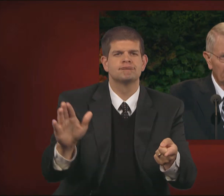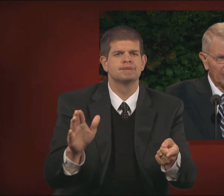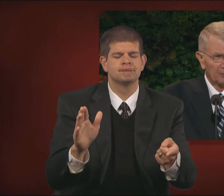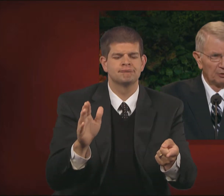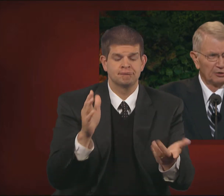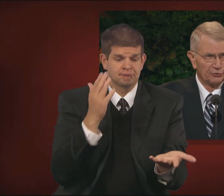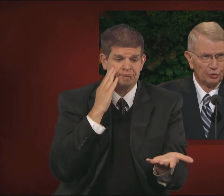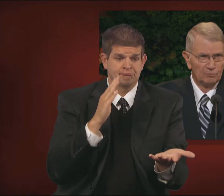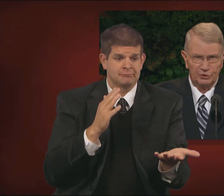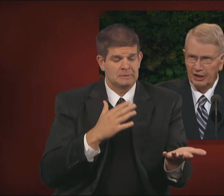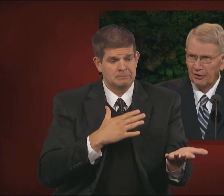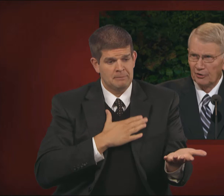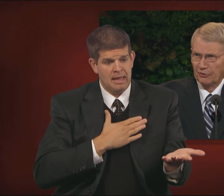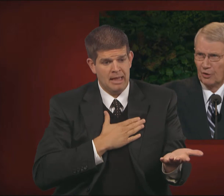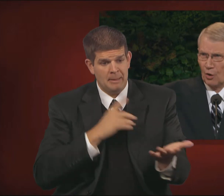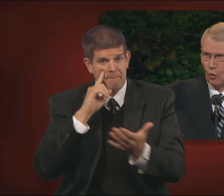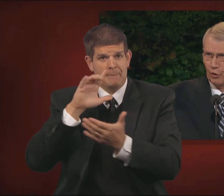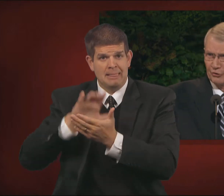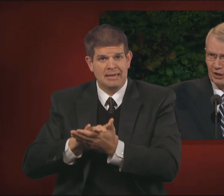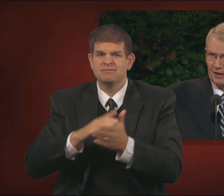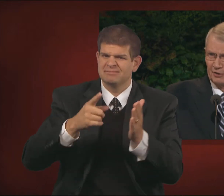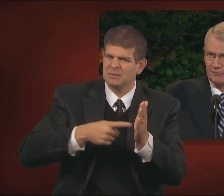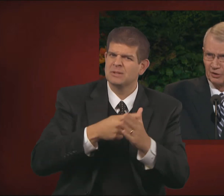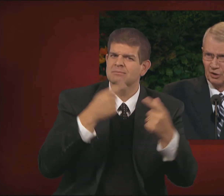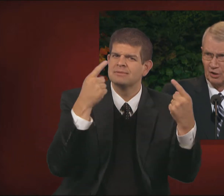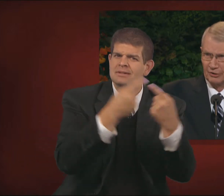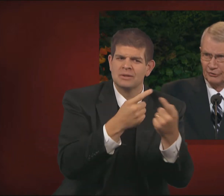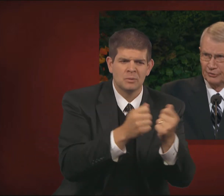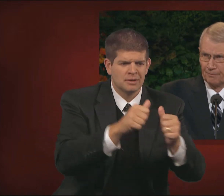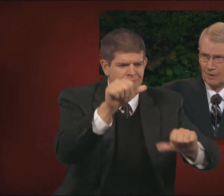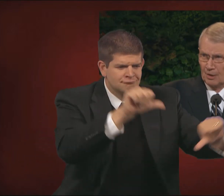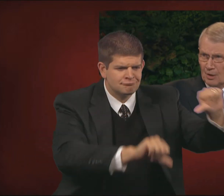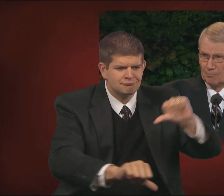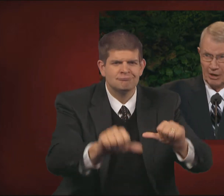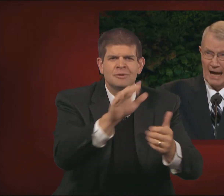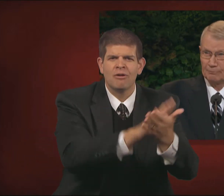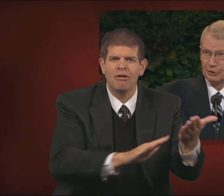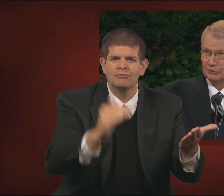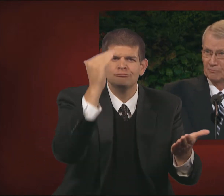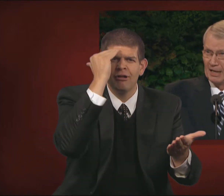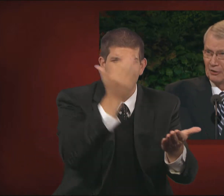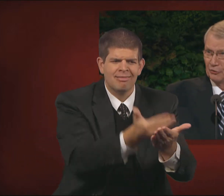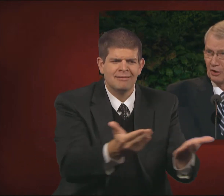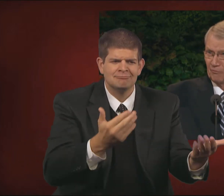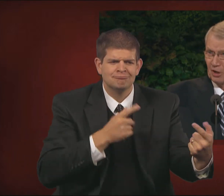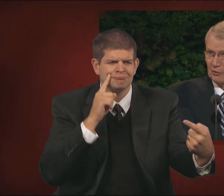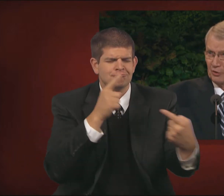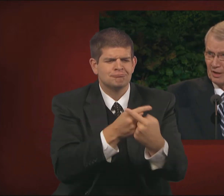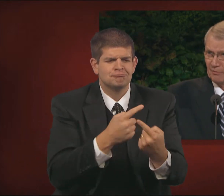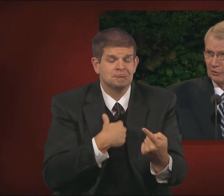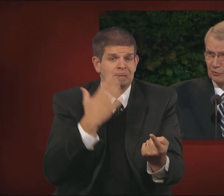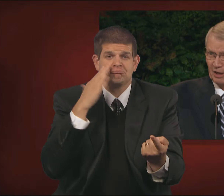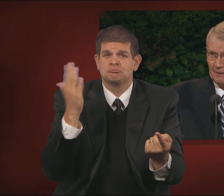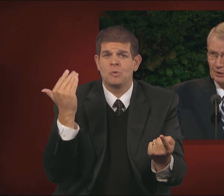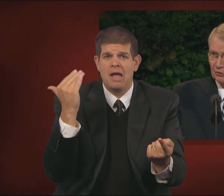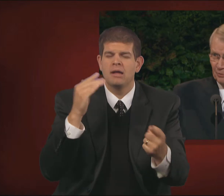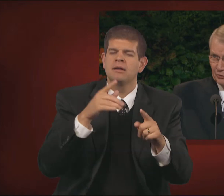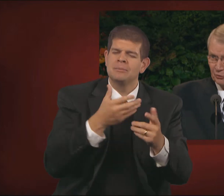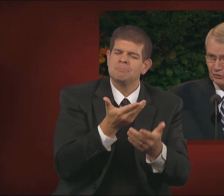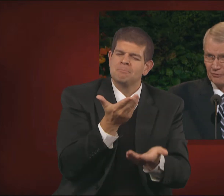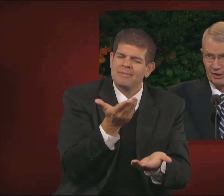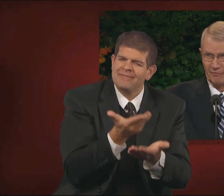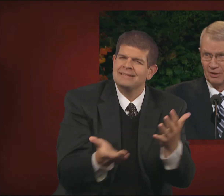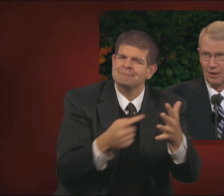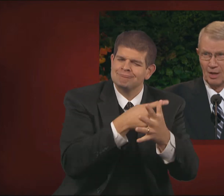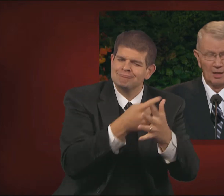conflict with assumed secular or scientific knowledge. Perhaps these are matters our Father in Heaven described as the